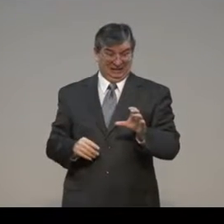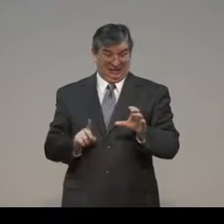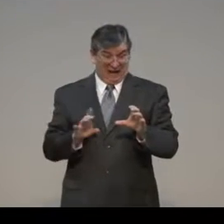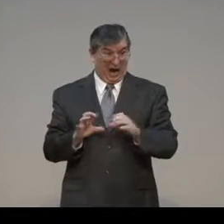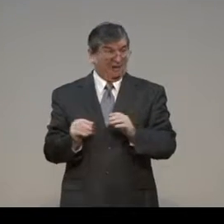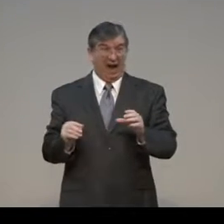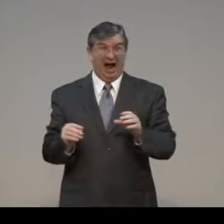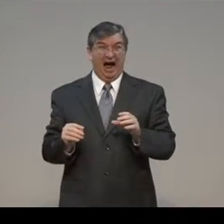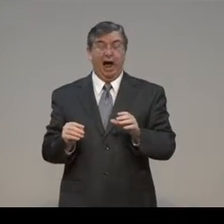Say it's $150.